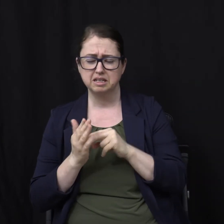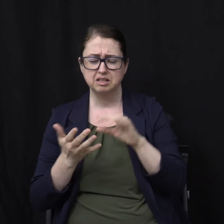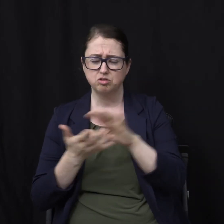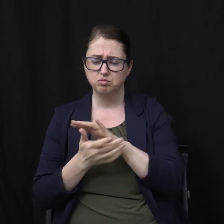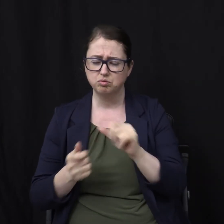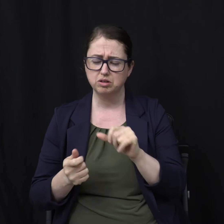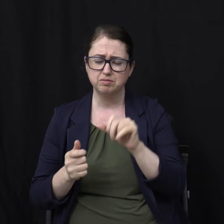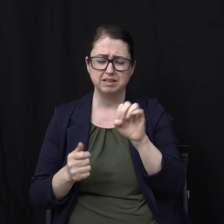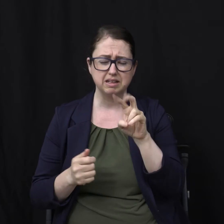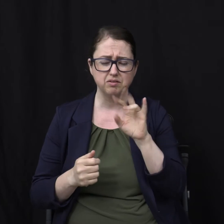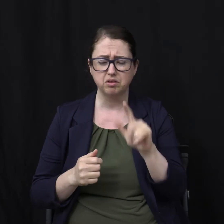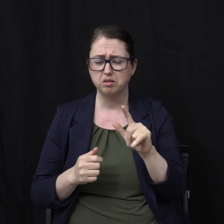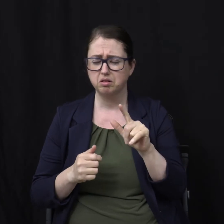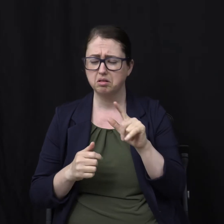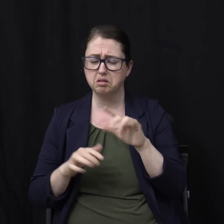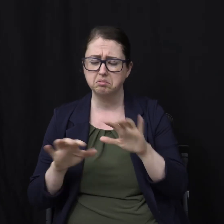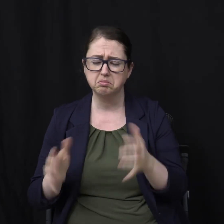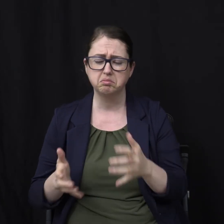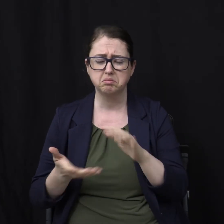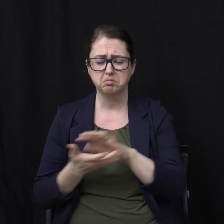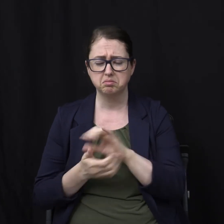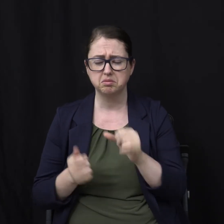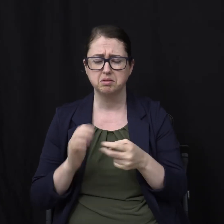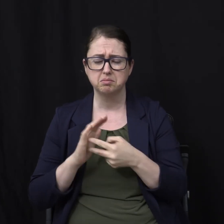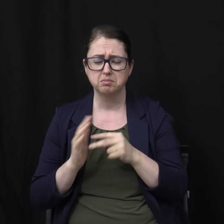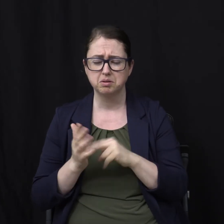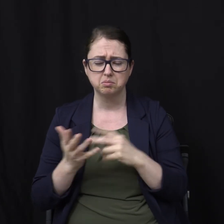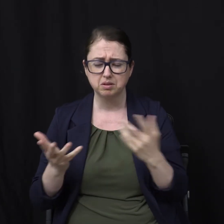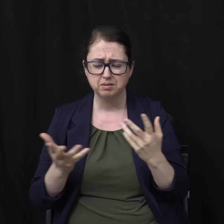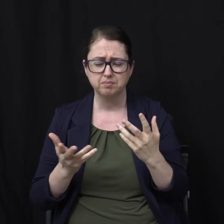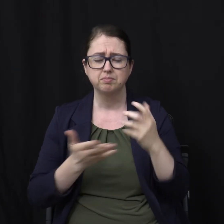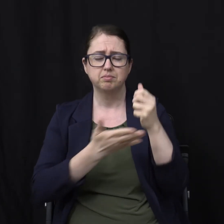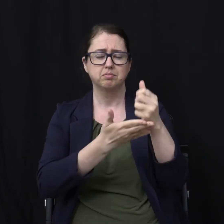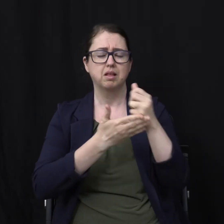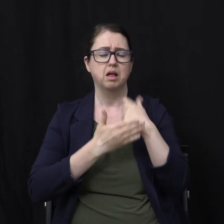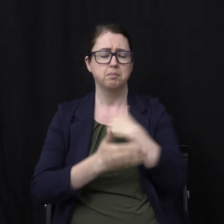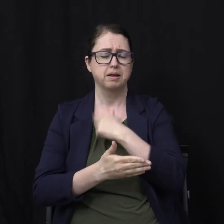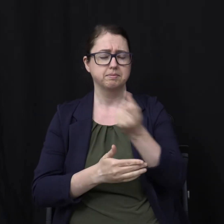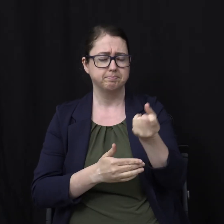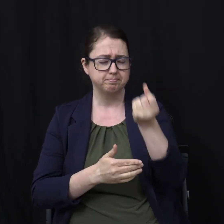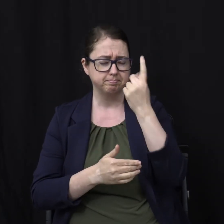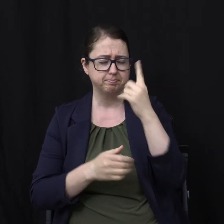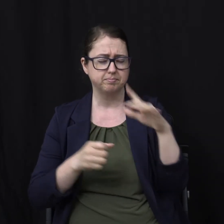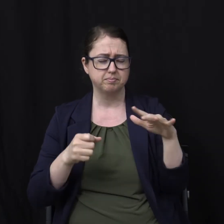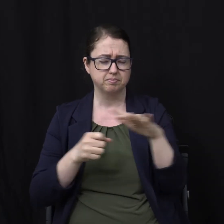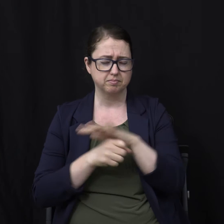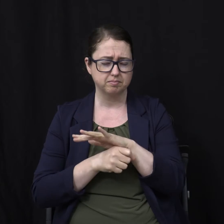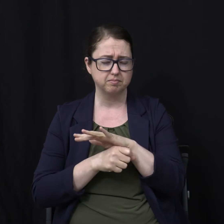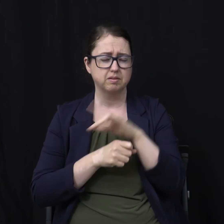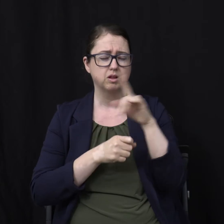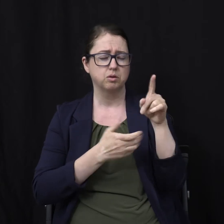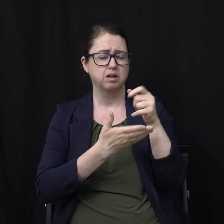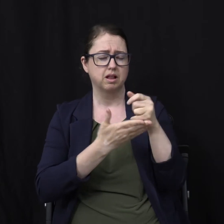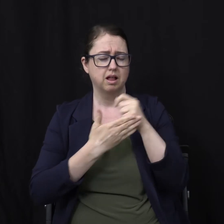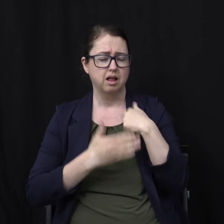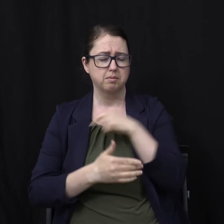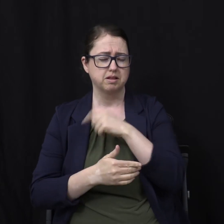destruction of the wicked So, Lord, we do pray for your understanding We pray that the Holy Spirit would guide us And may you clear up any misconceptions